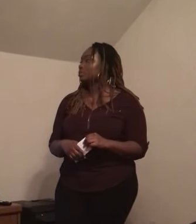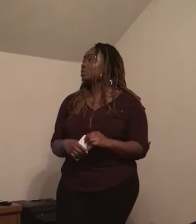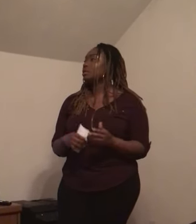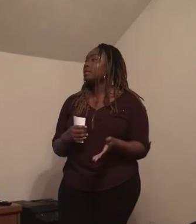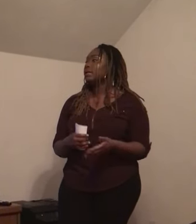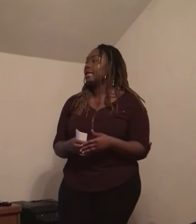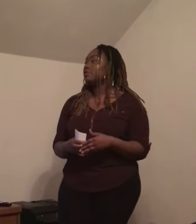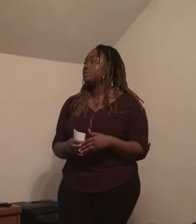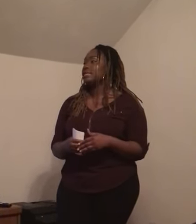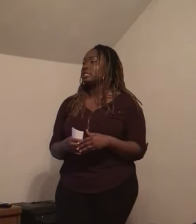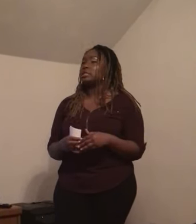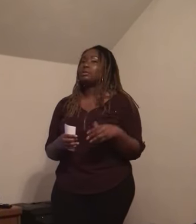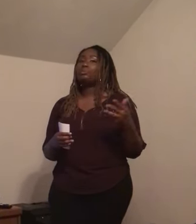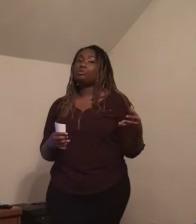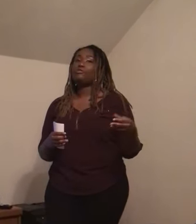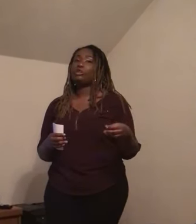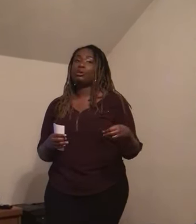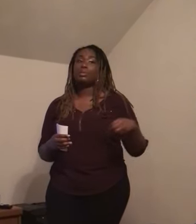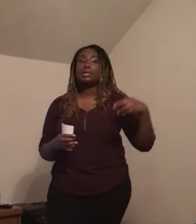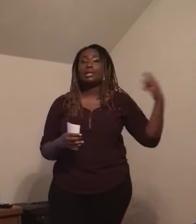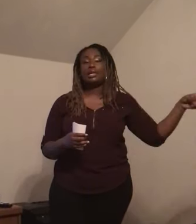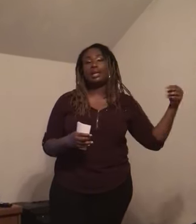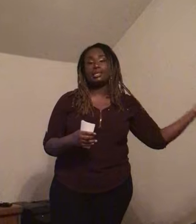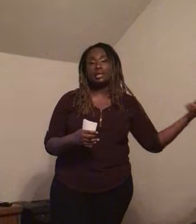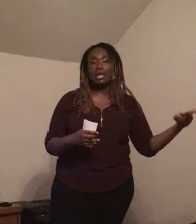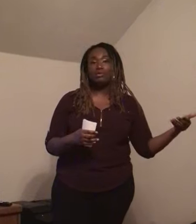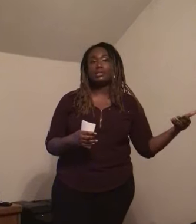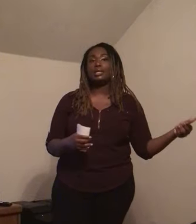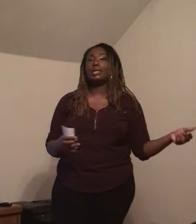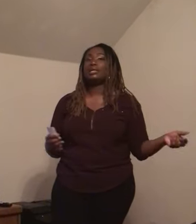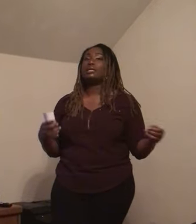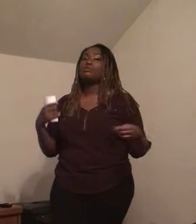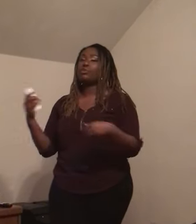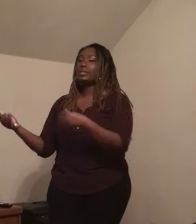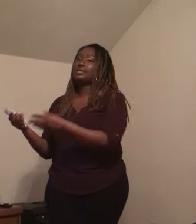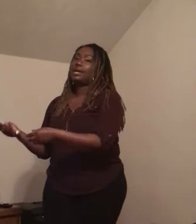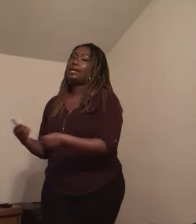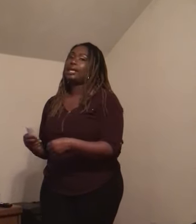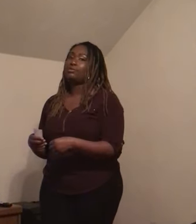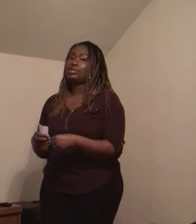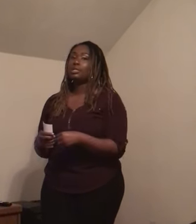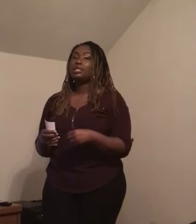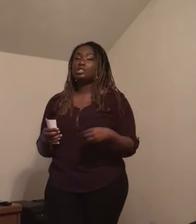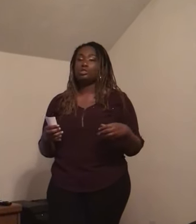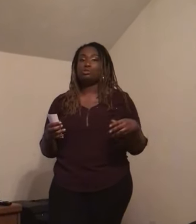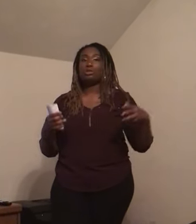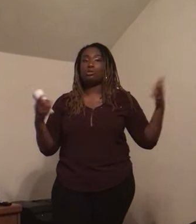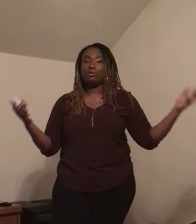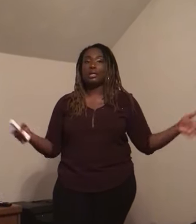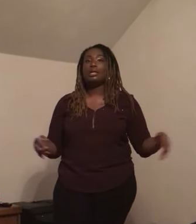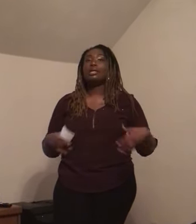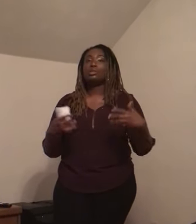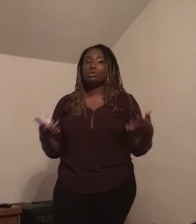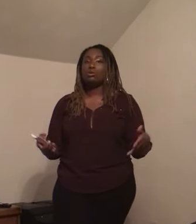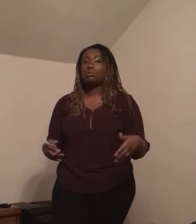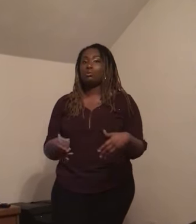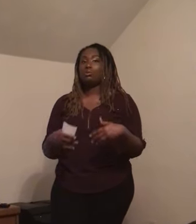The language is pulled from English language and from the sign language to curate the whole